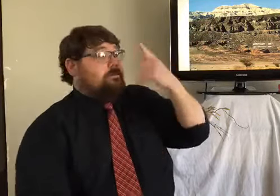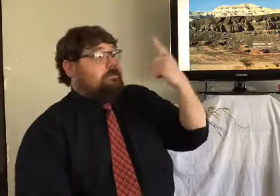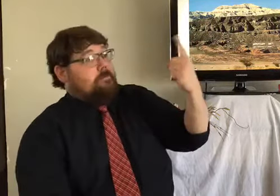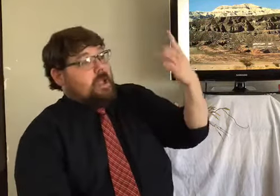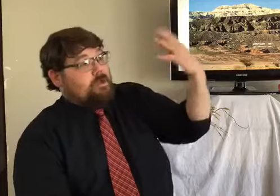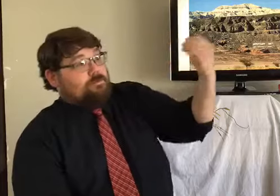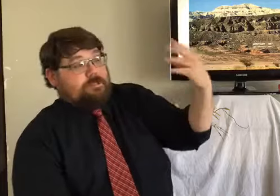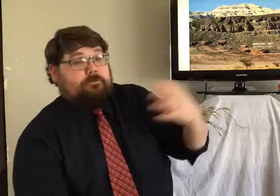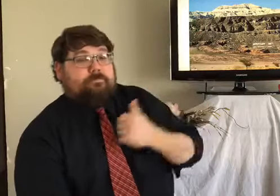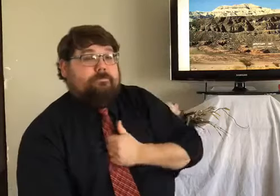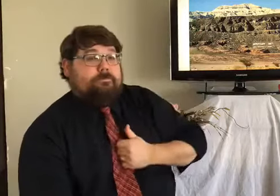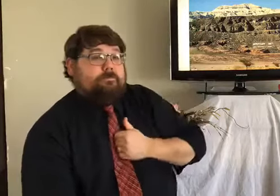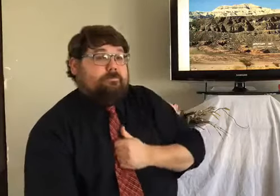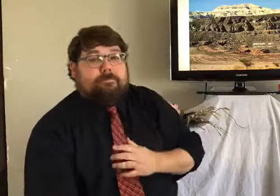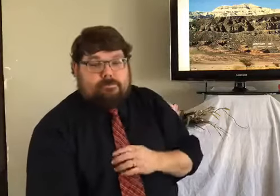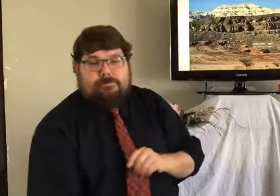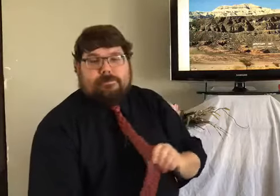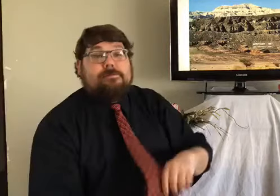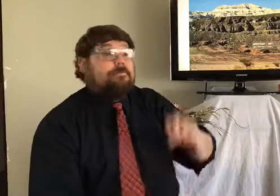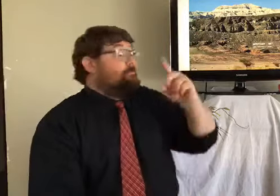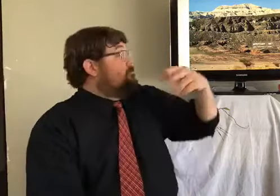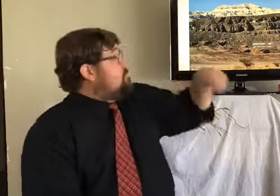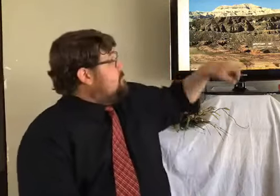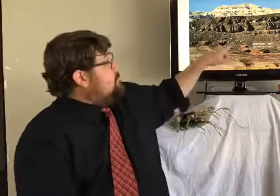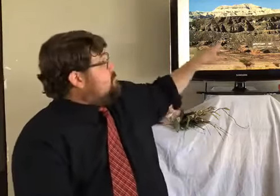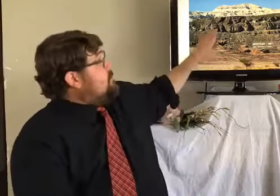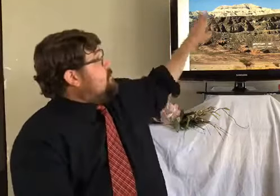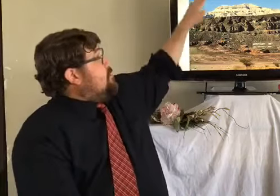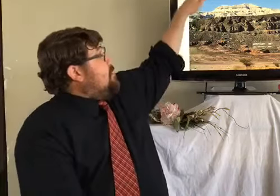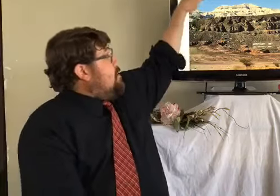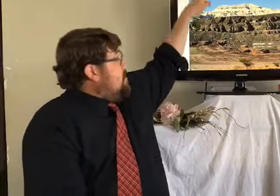Oh. Even someone's outside, you do some parking. No.